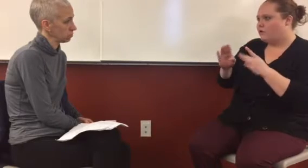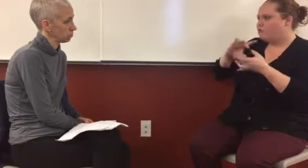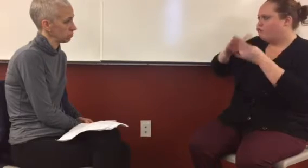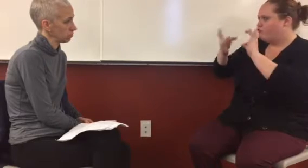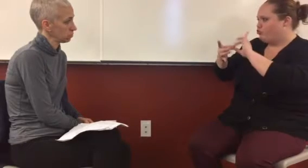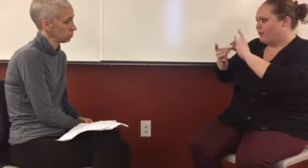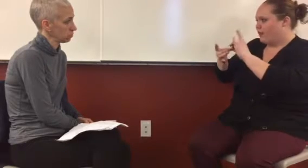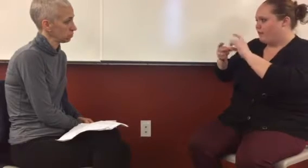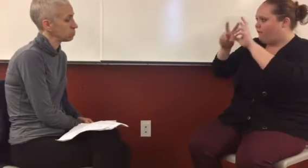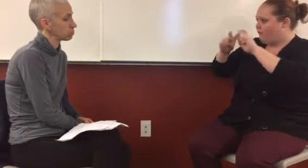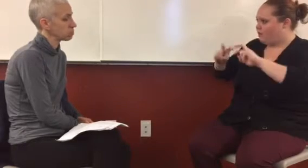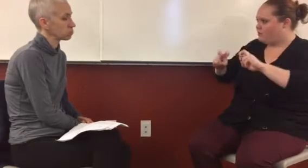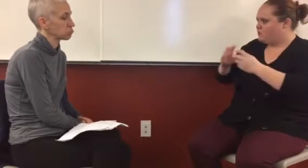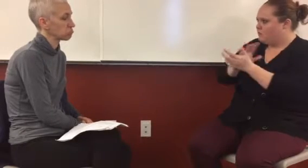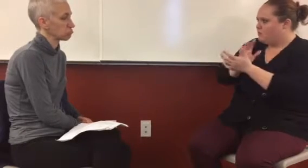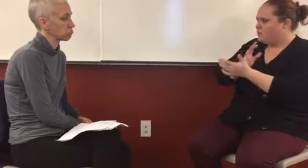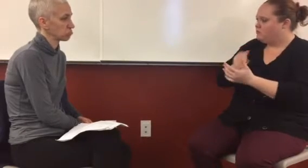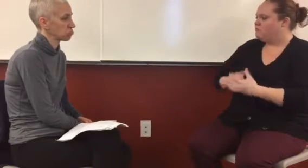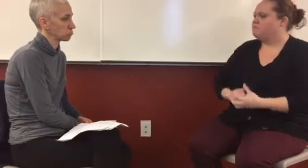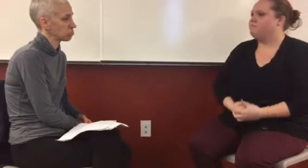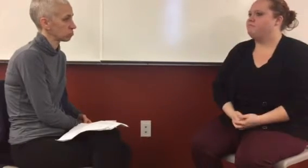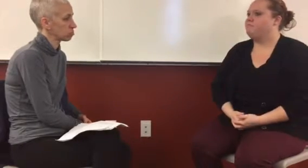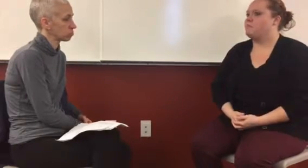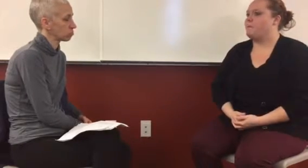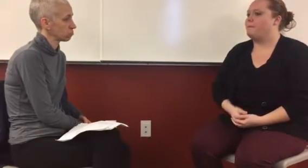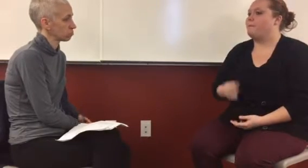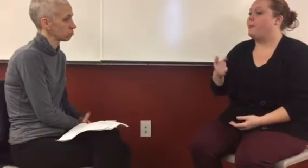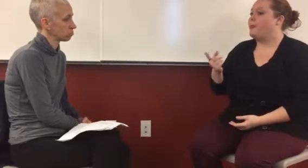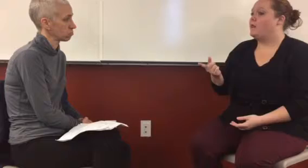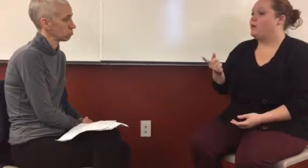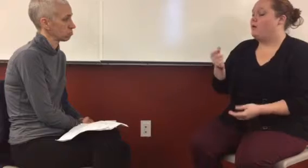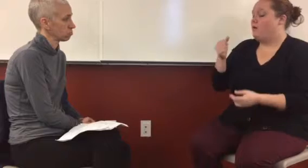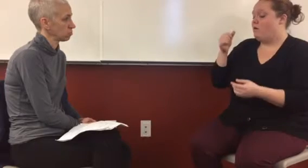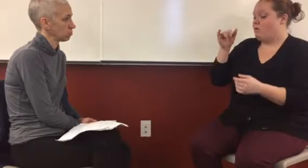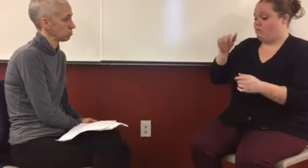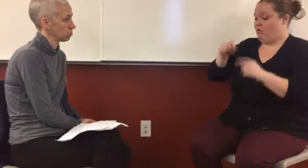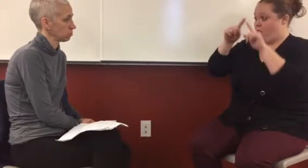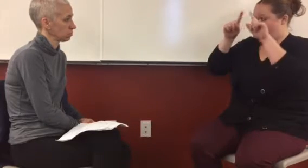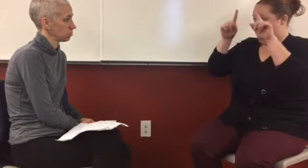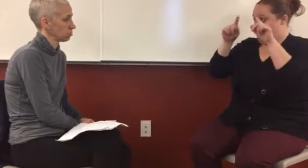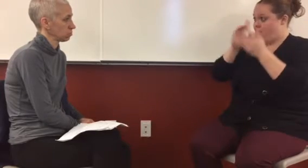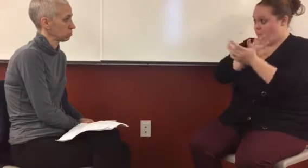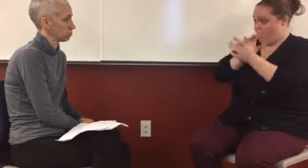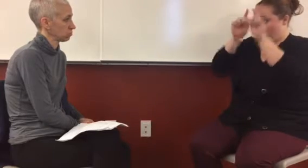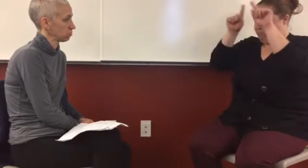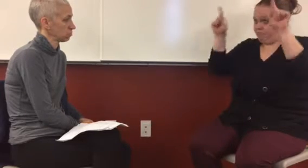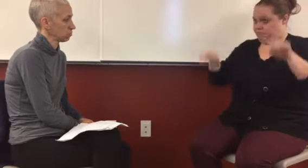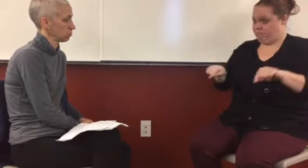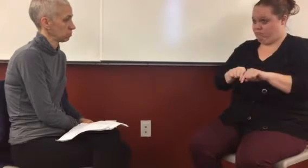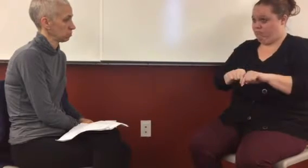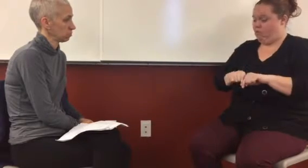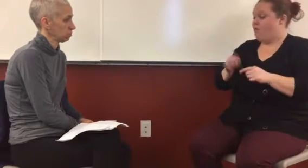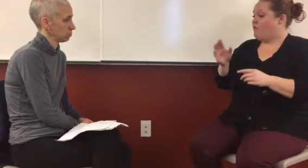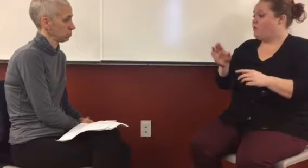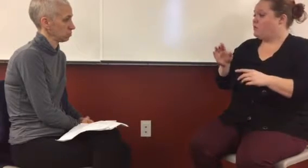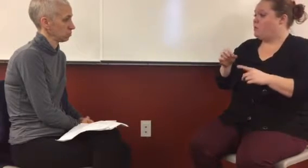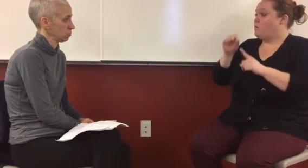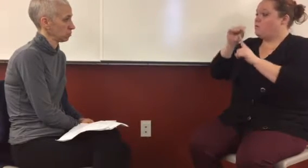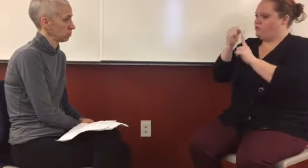your argument with Celeste would go at the top of the sheet, um, as a prompting event. Then,